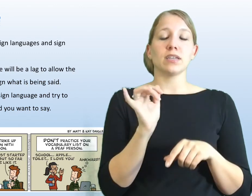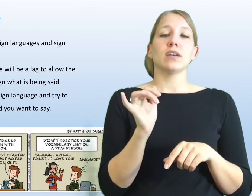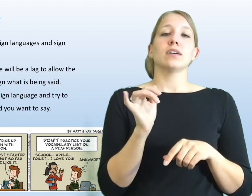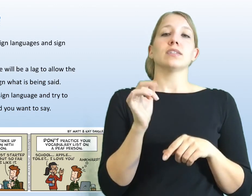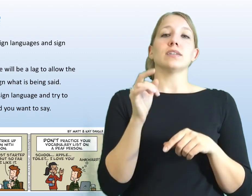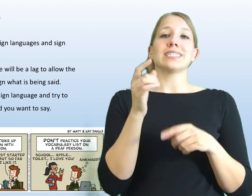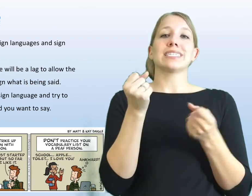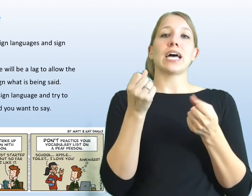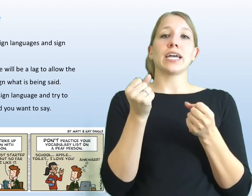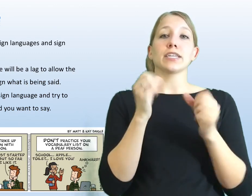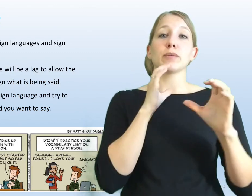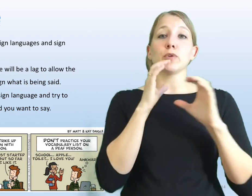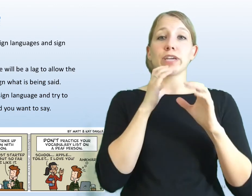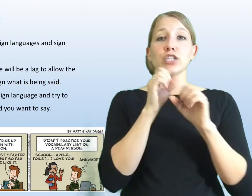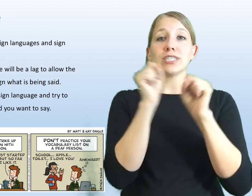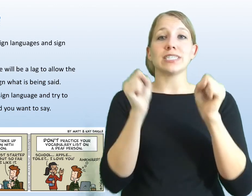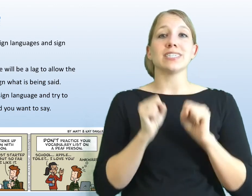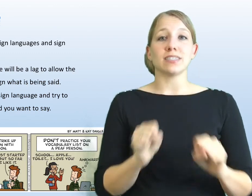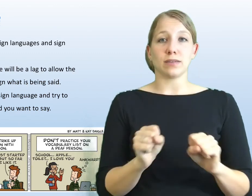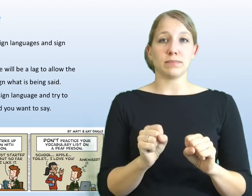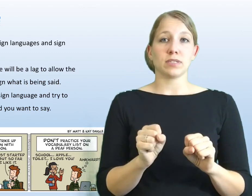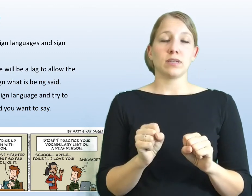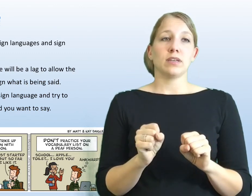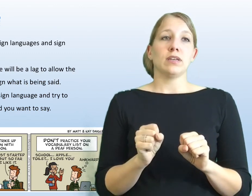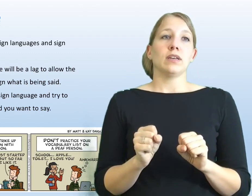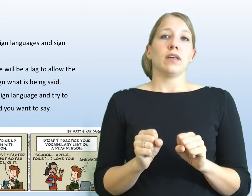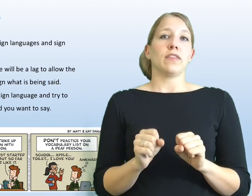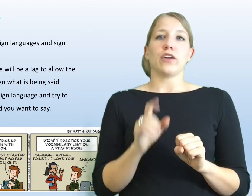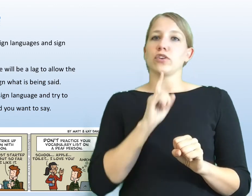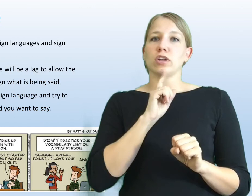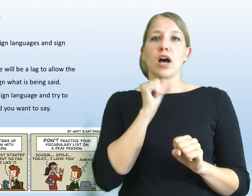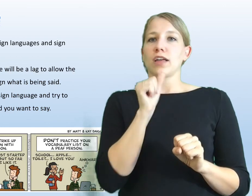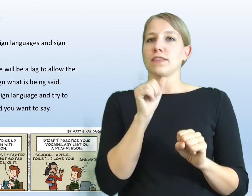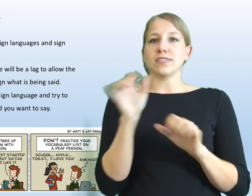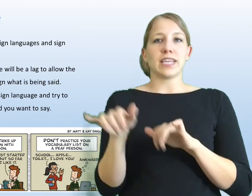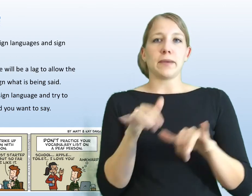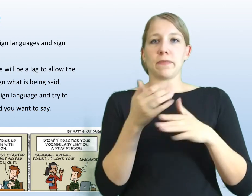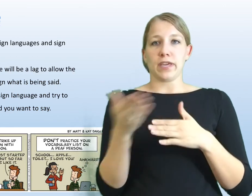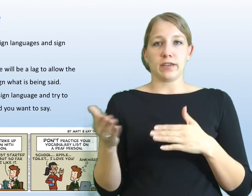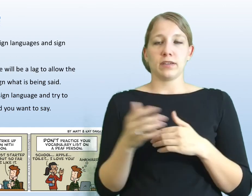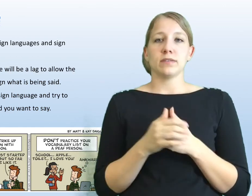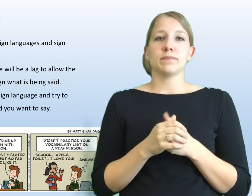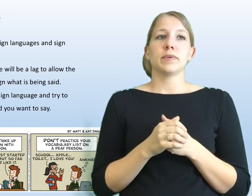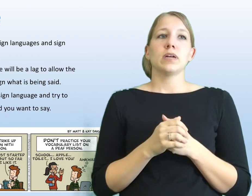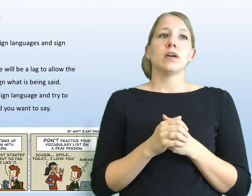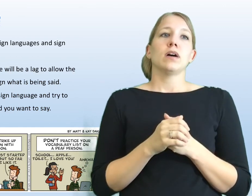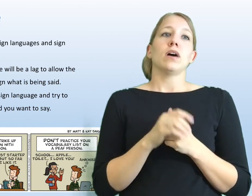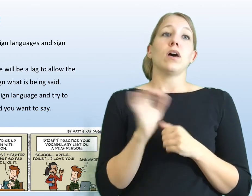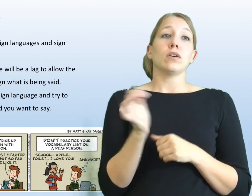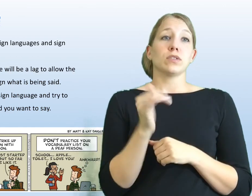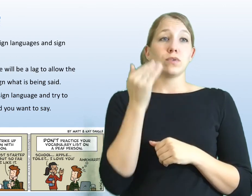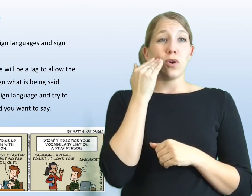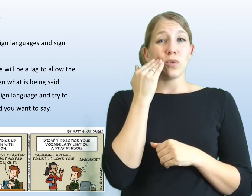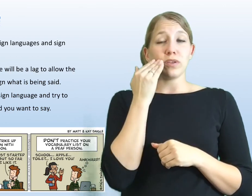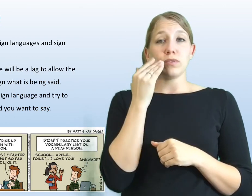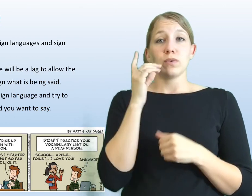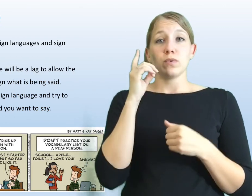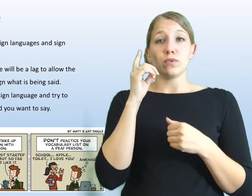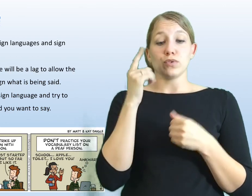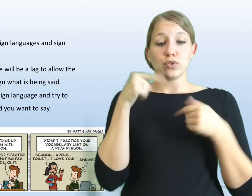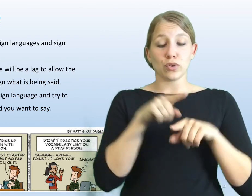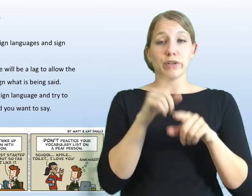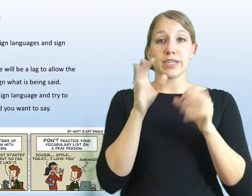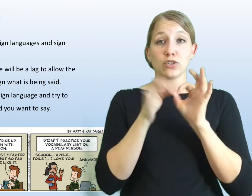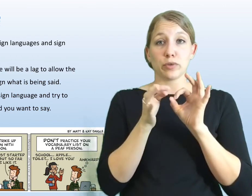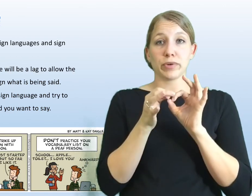as sign communication systems. And they are not the same thing. Also know that